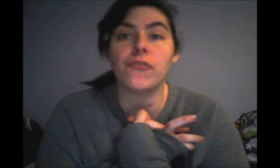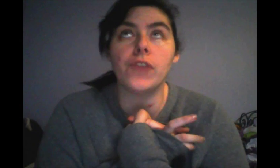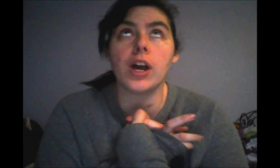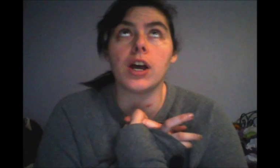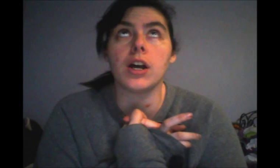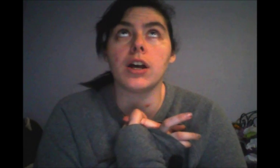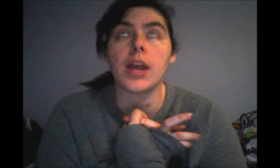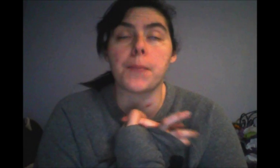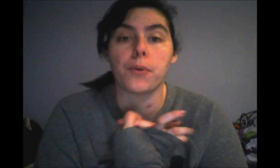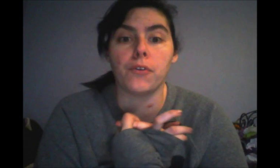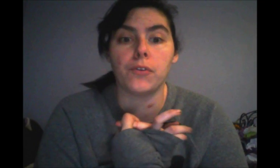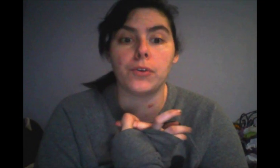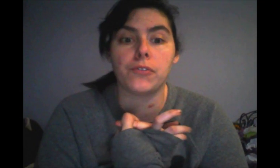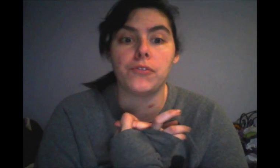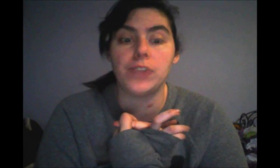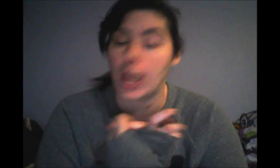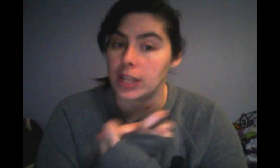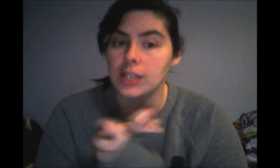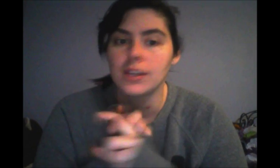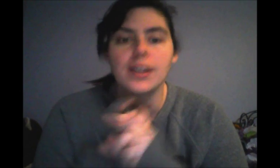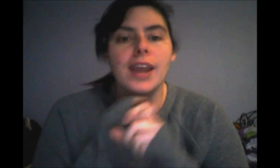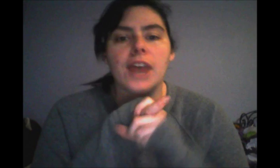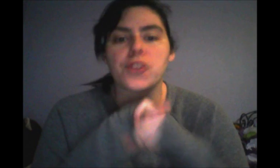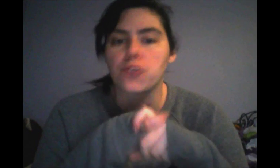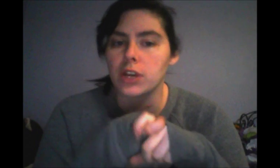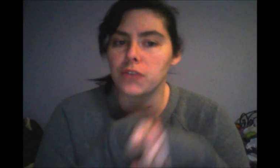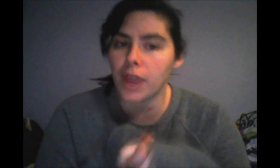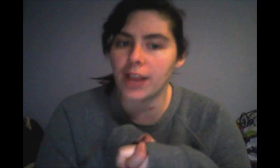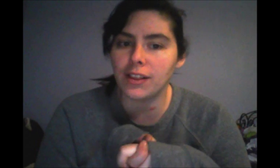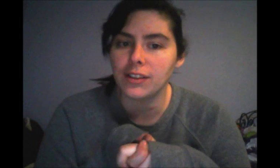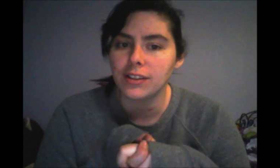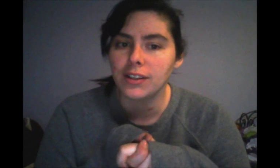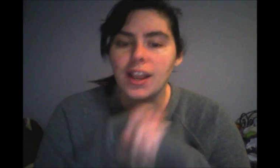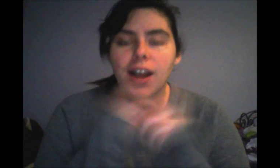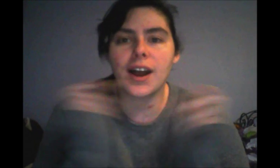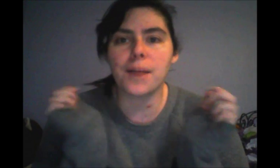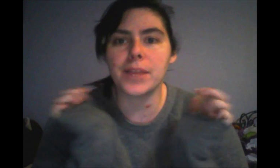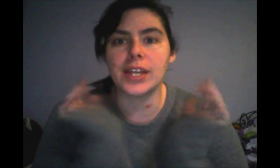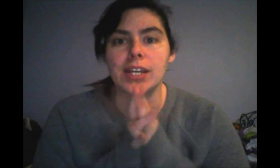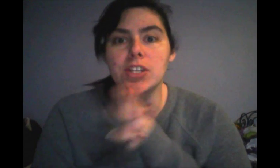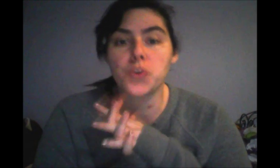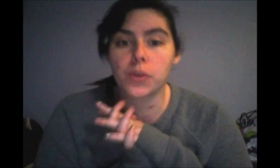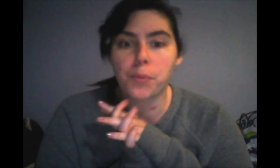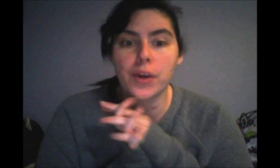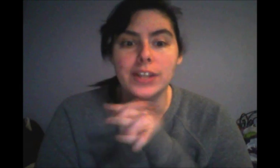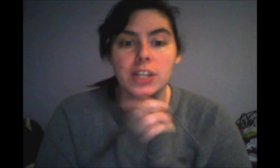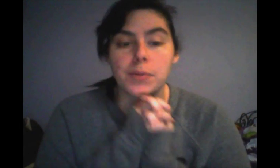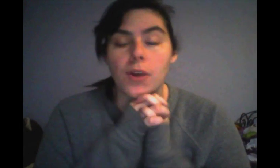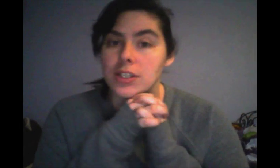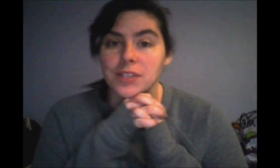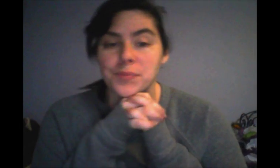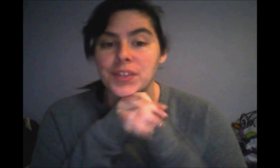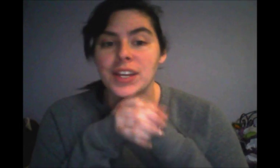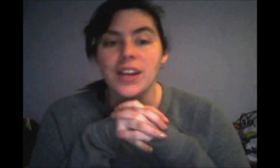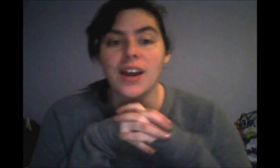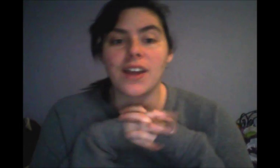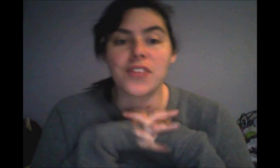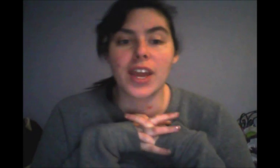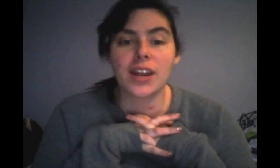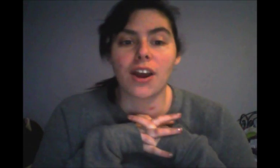uh, April 9th at the Crooked Rail, um, in East Northport. It's gonna be awesome. And then on